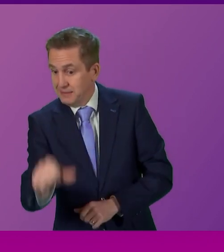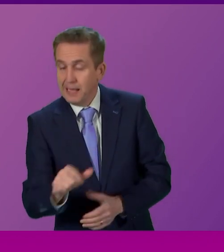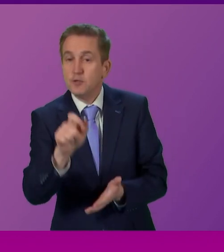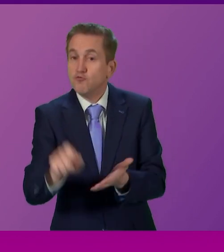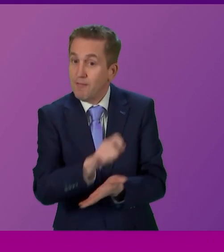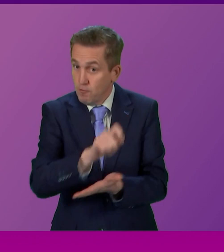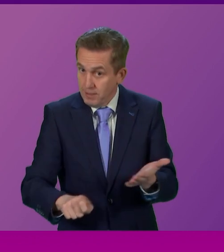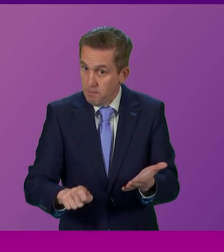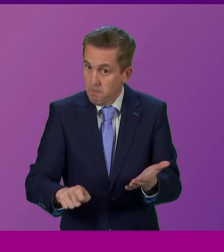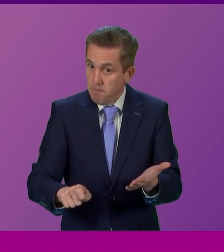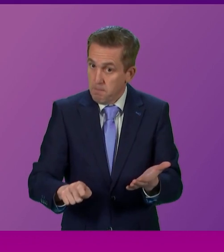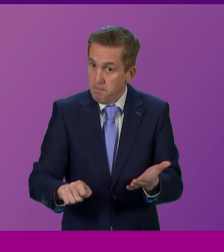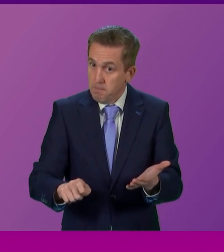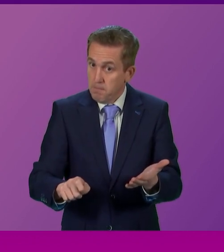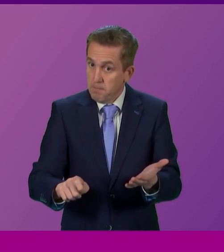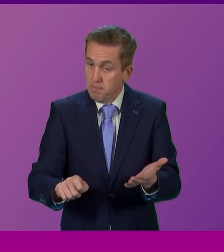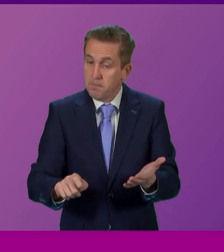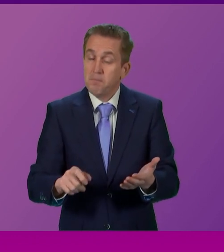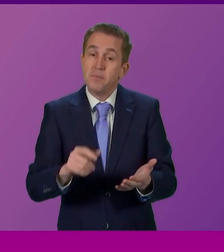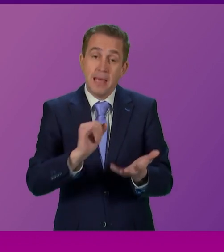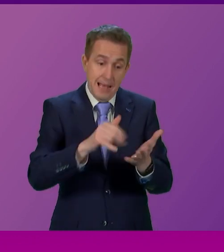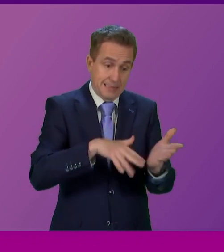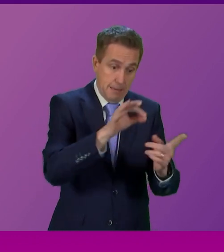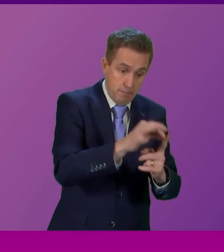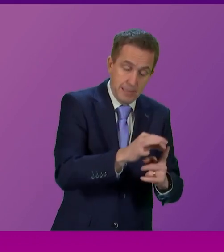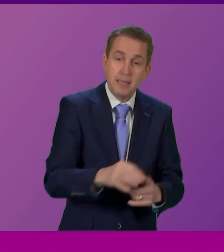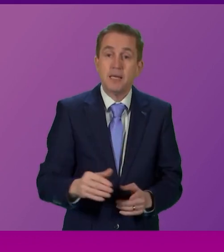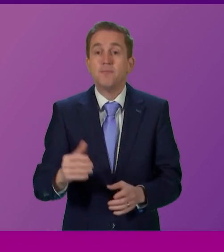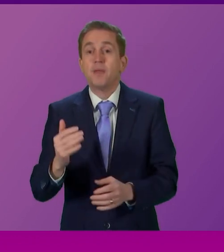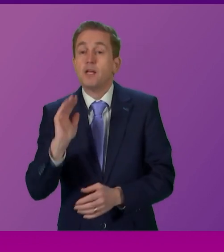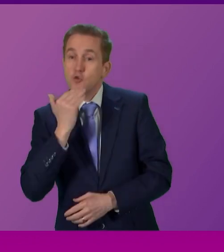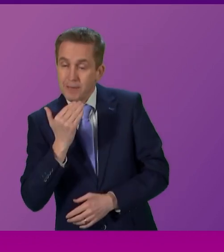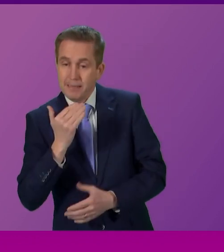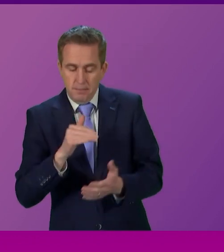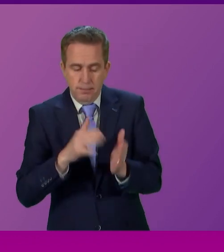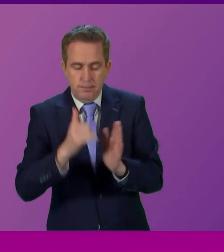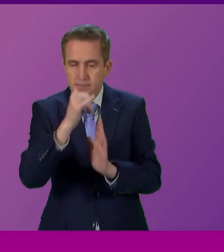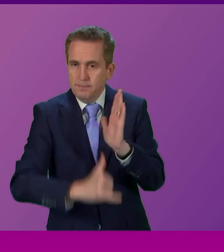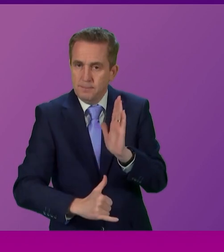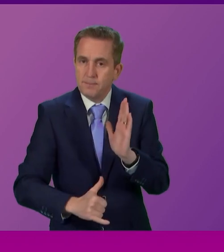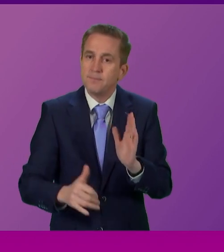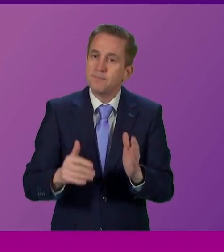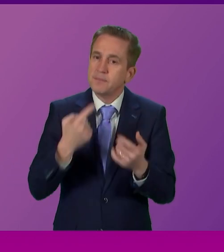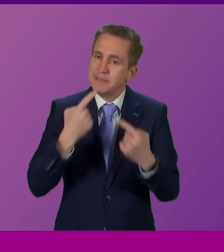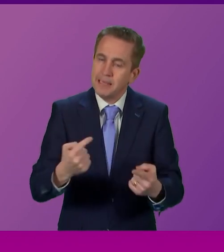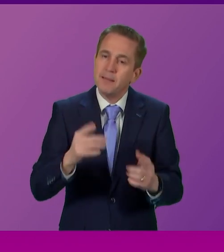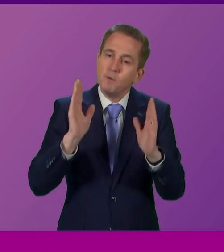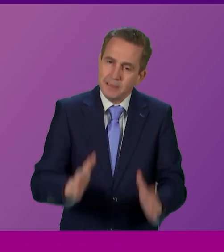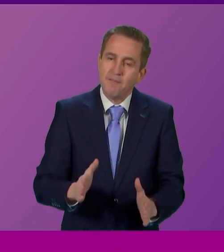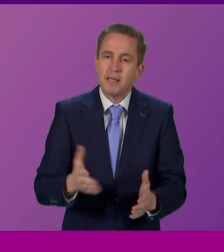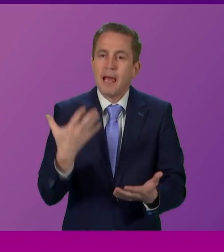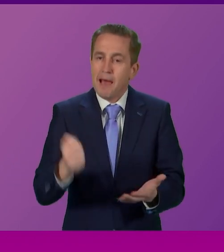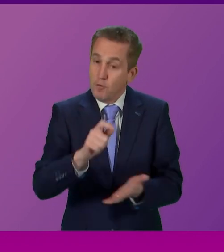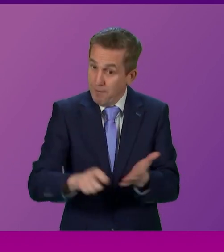Believe the leader SNP and Green manifestos, both of which committed to holding a referendum in the clearest possible terms.